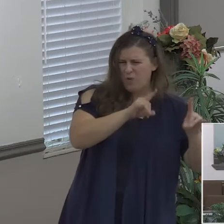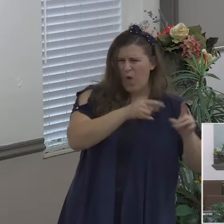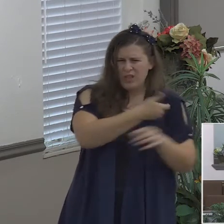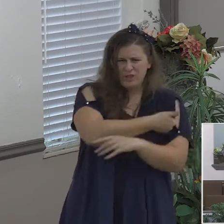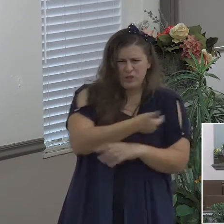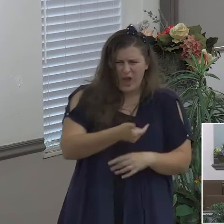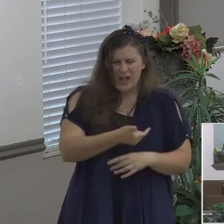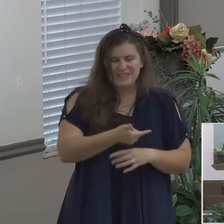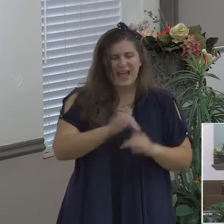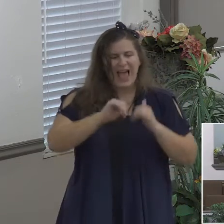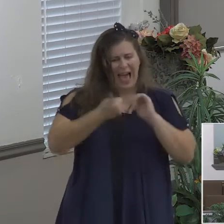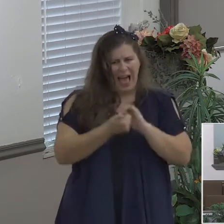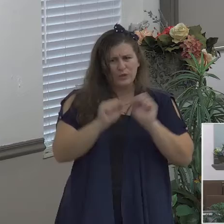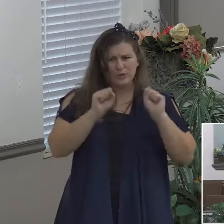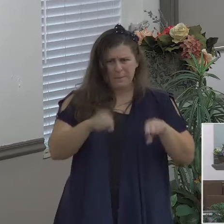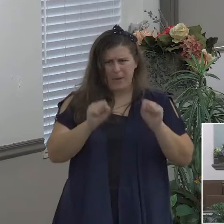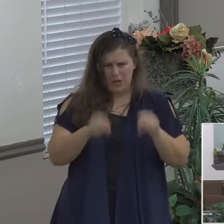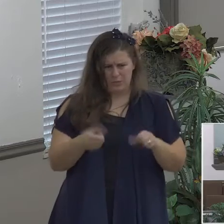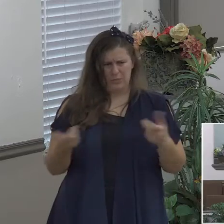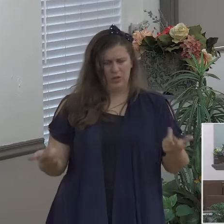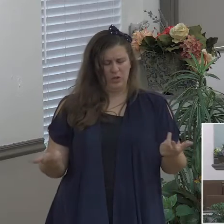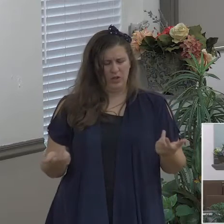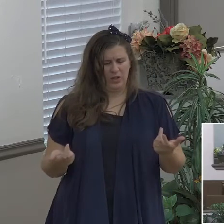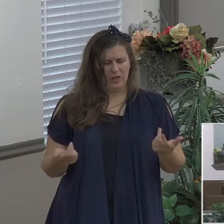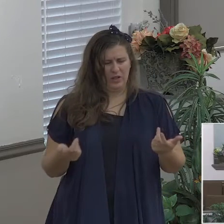I got plucked out of this thing